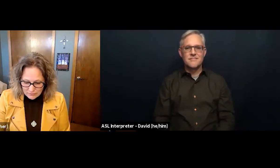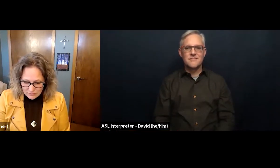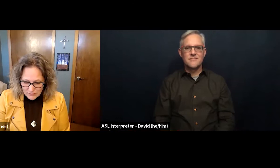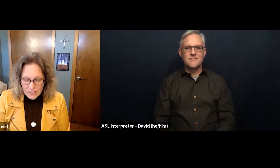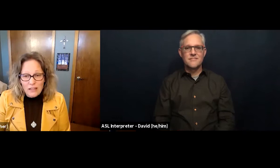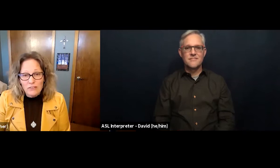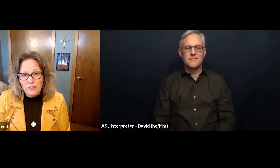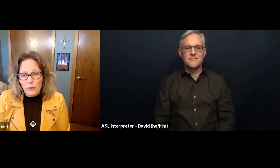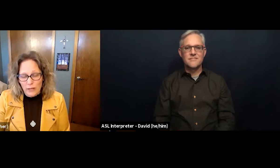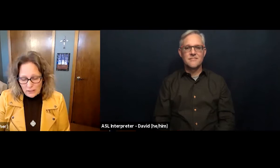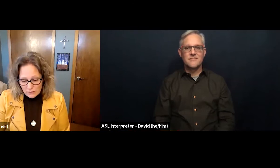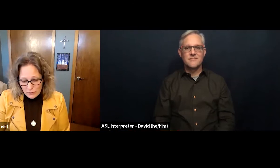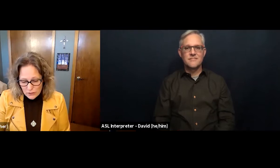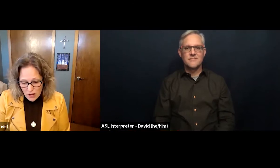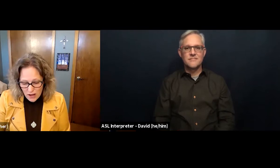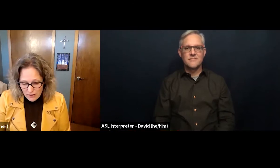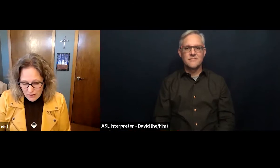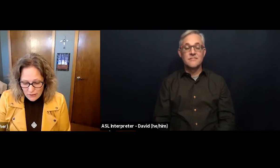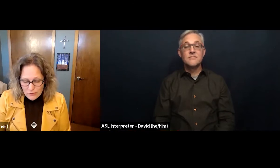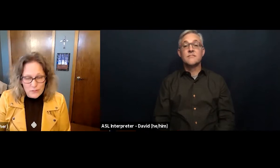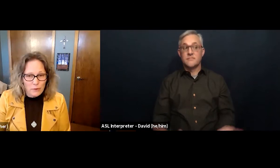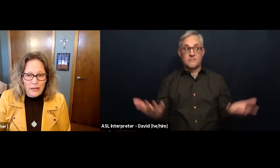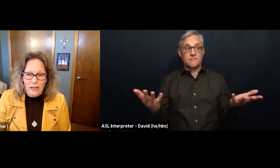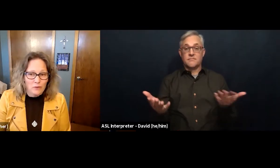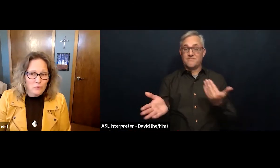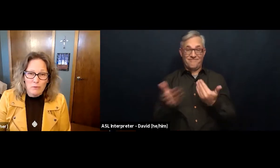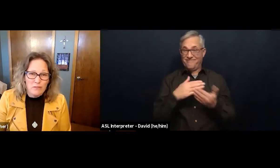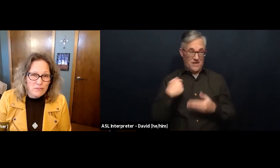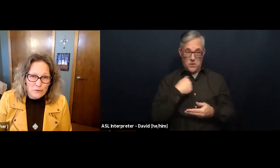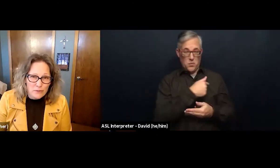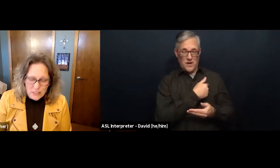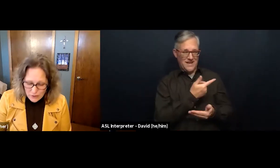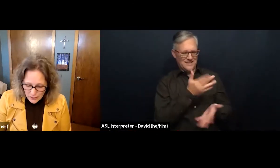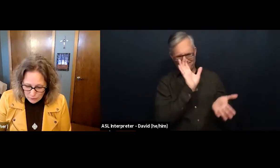Even when we drive others away and we refuse their help,